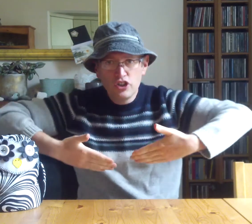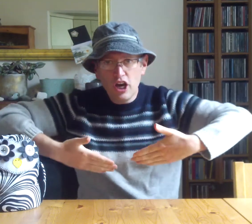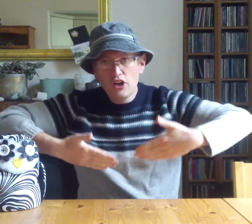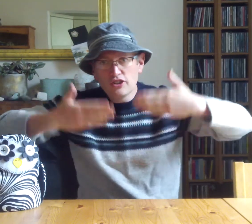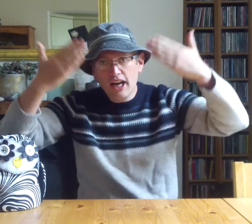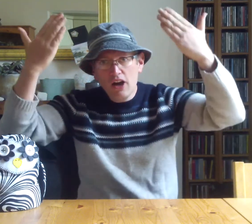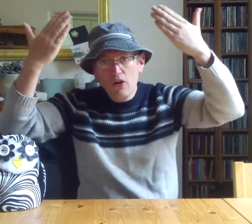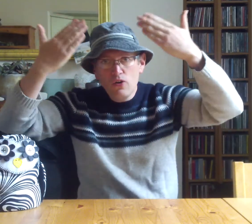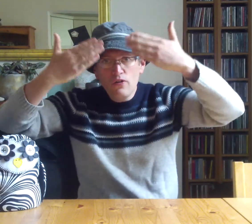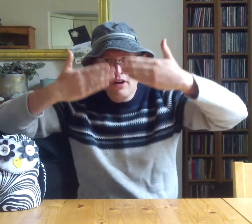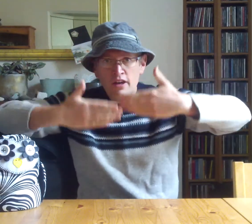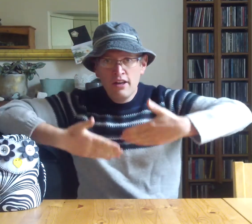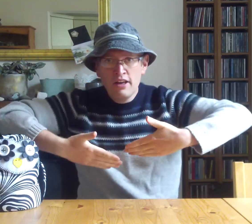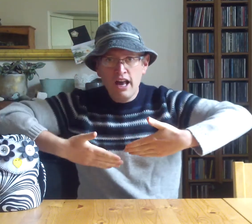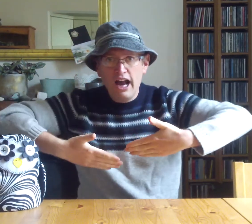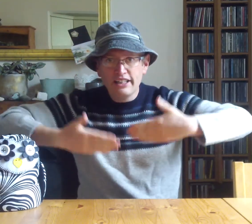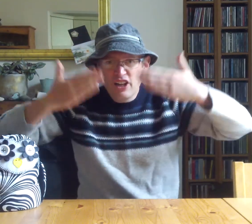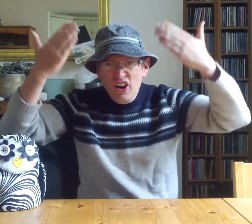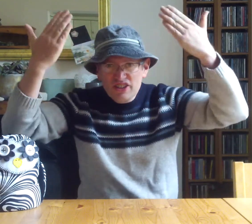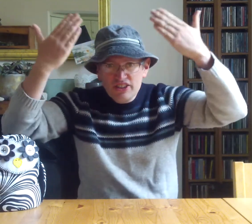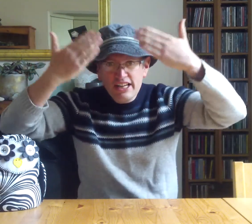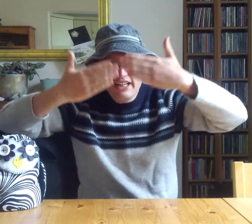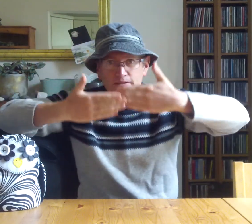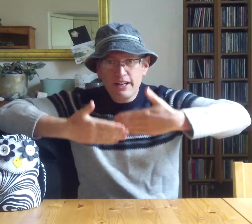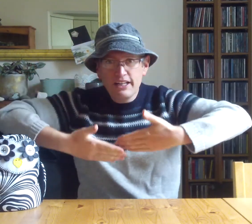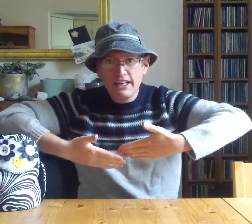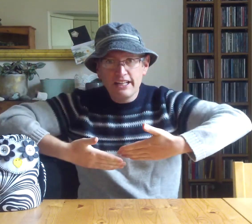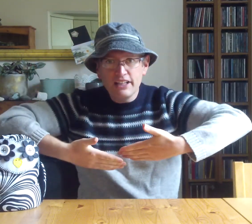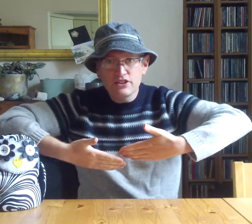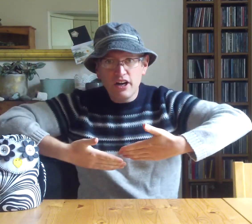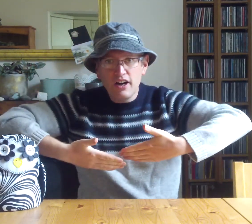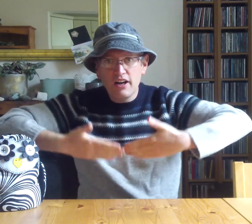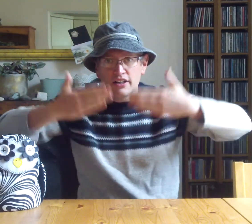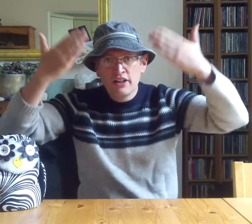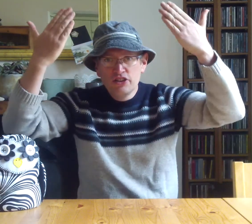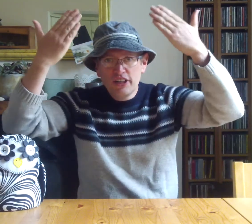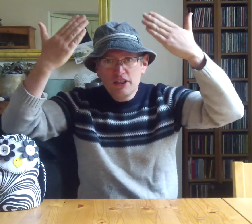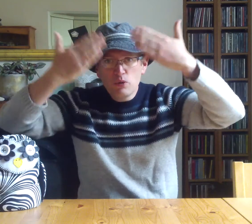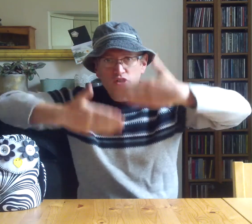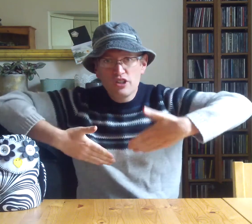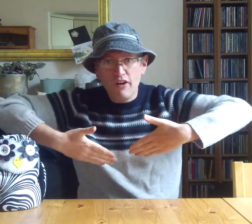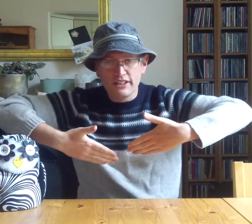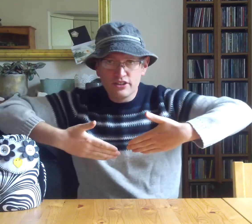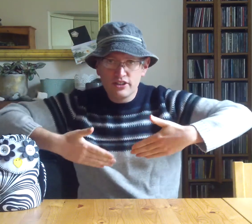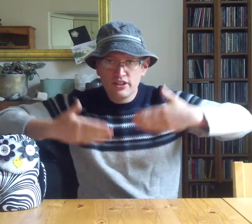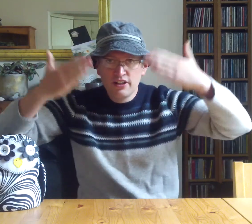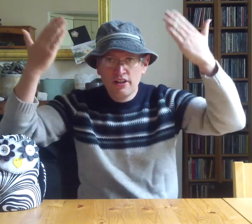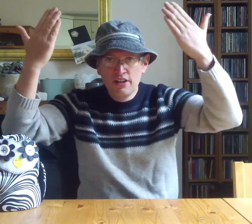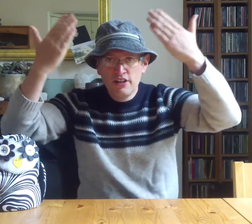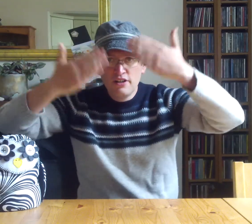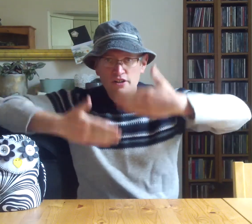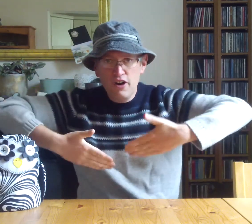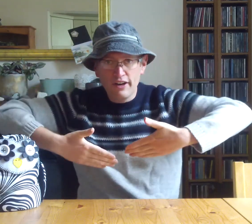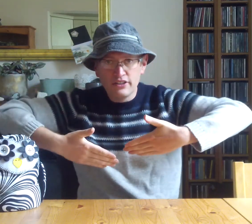goes down and you can't see anything and it gets dark. this one's night. Night.